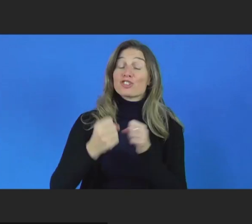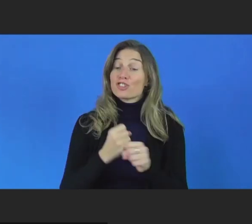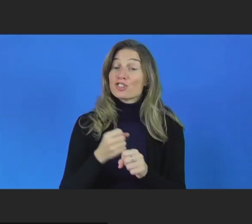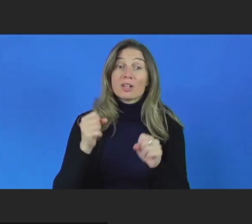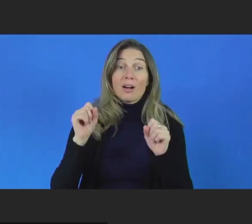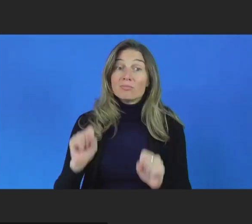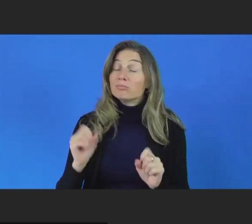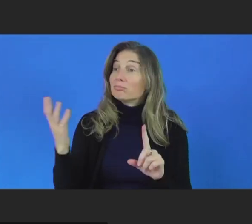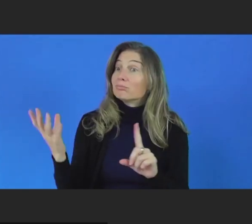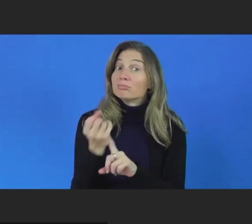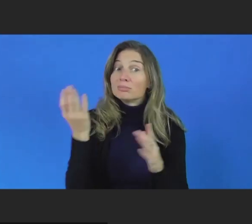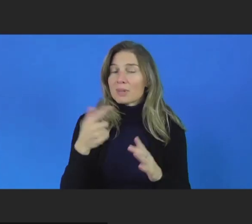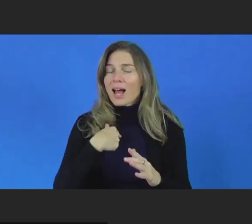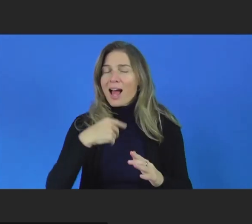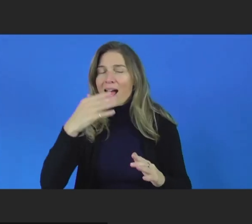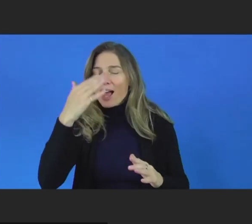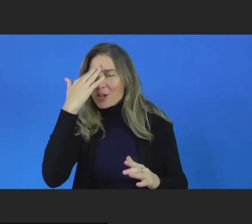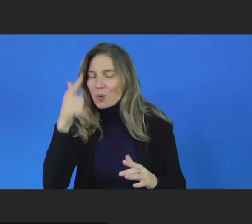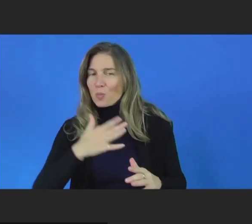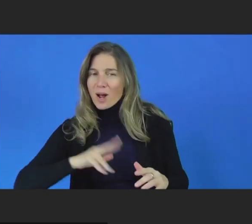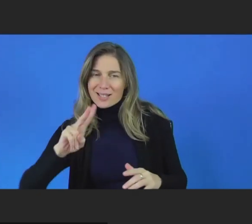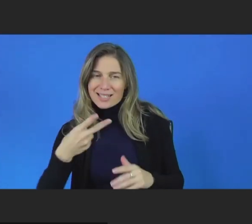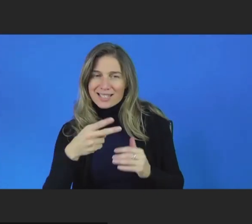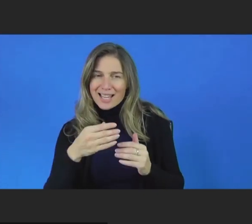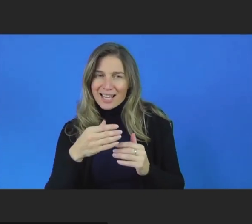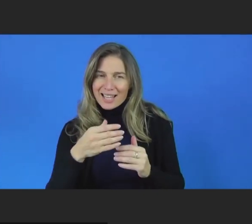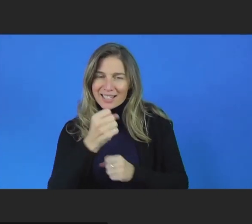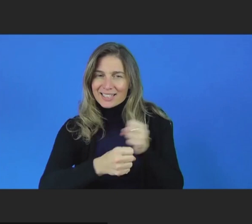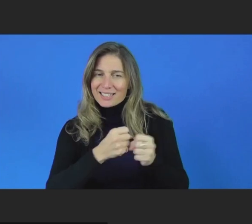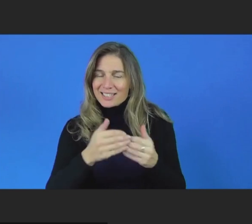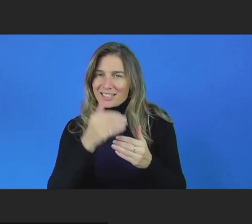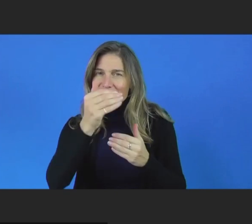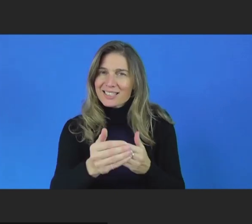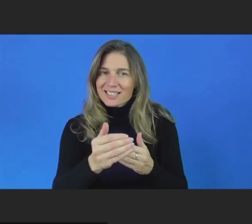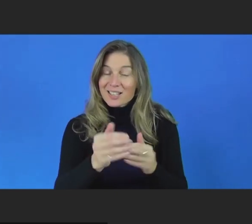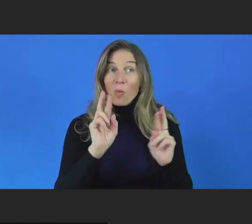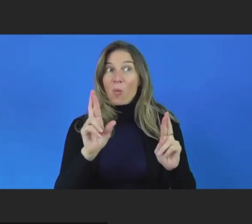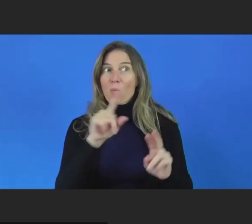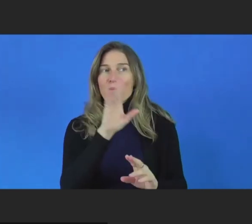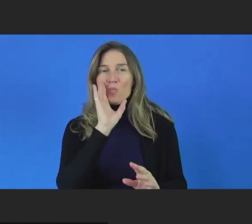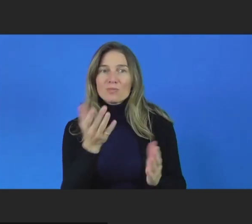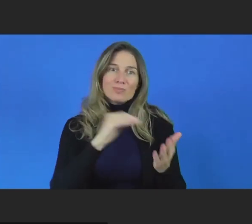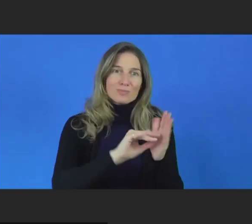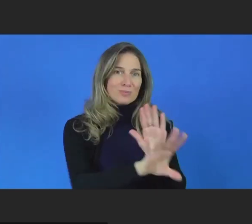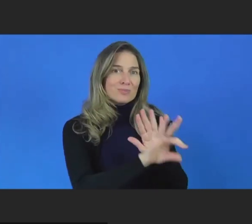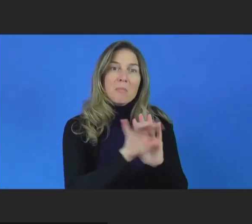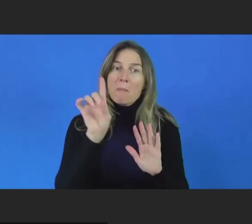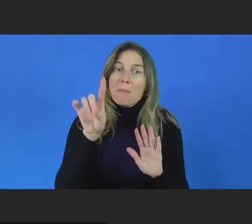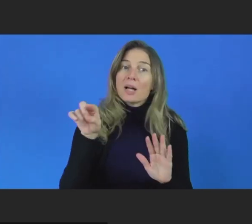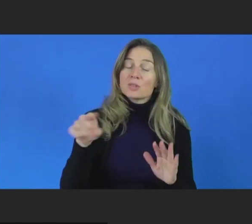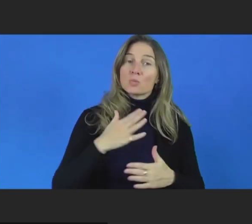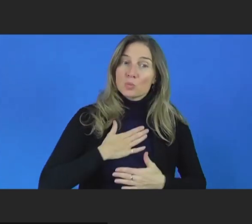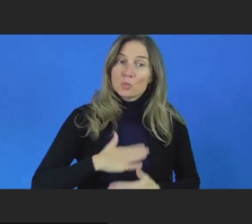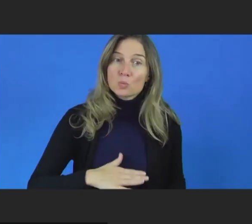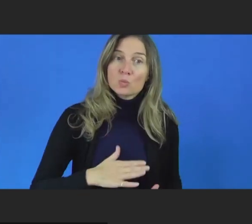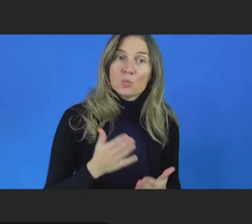hope that the chapters will re-elect you. But I know you are making some other, working a lot of headway and making changes in